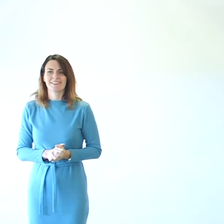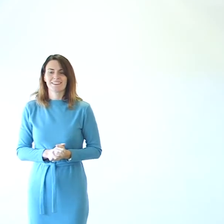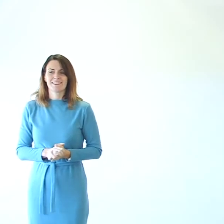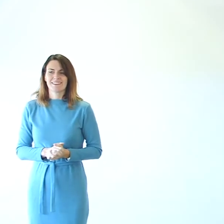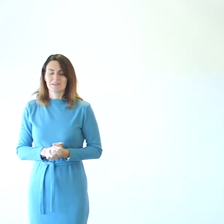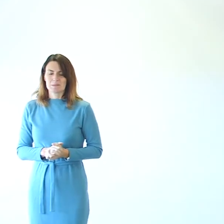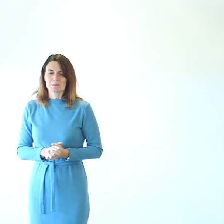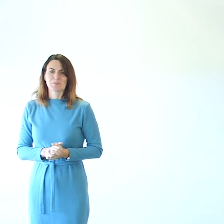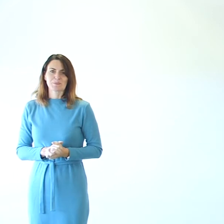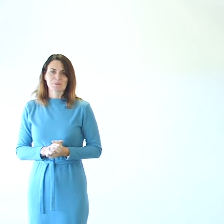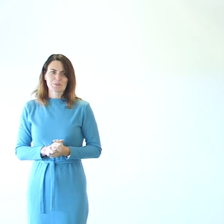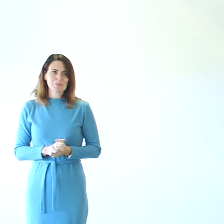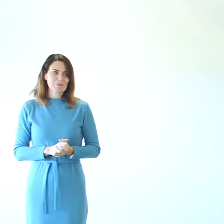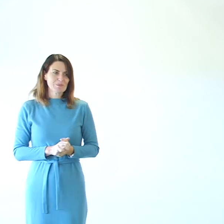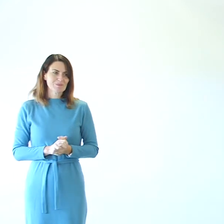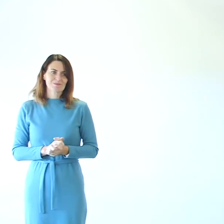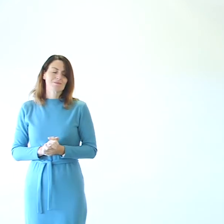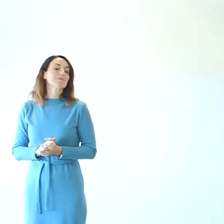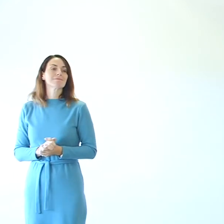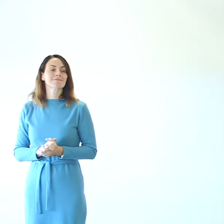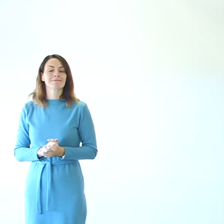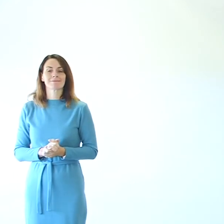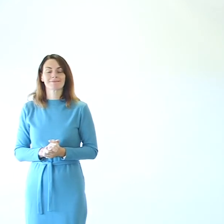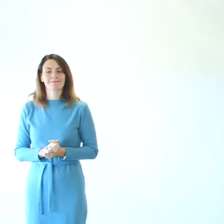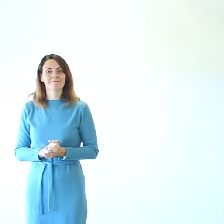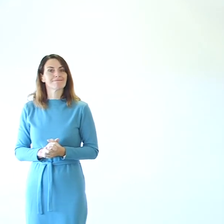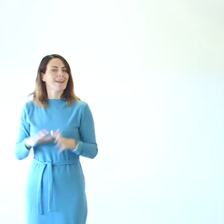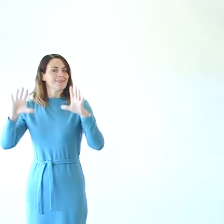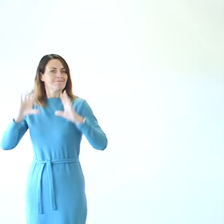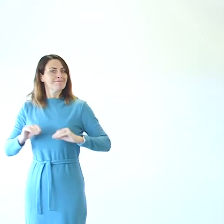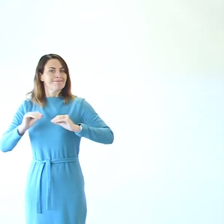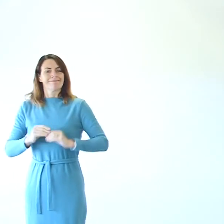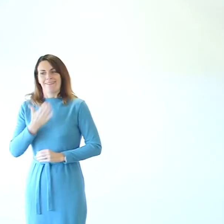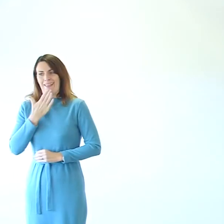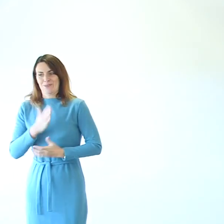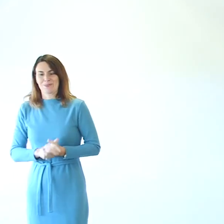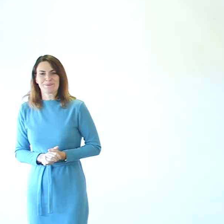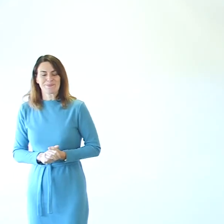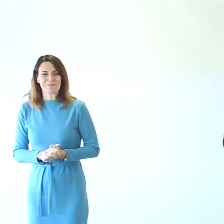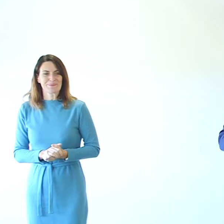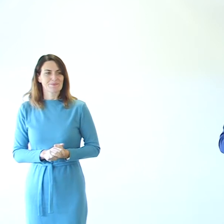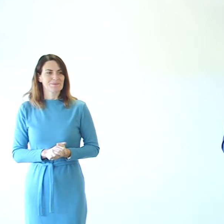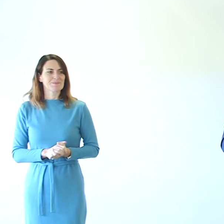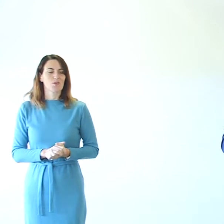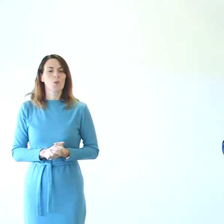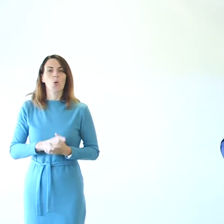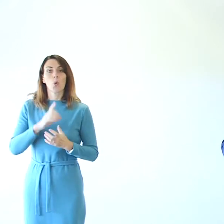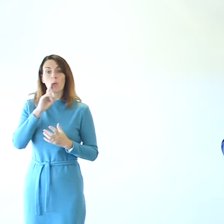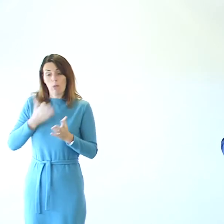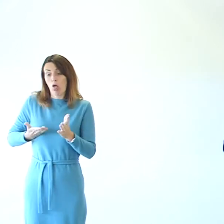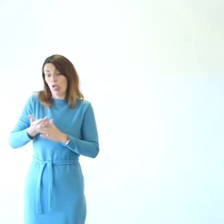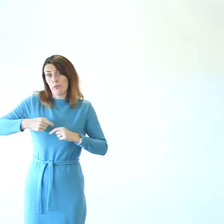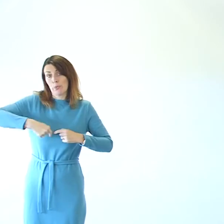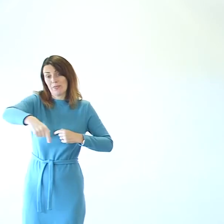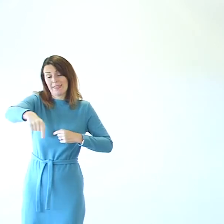Okay. Right. Well, I think that's, that'll do for now. But as I said, we are going to be throughout the